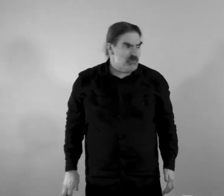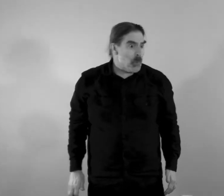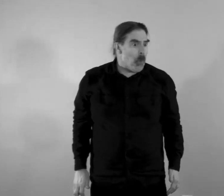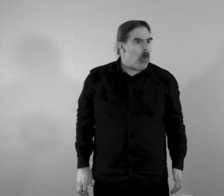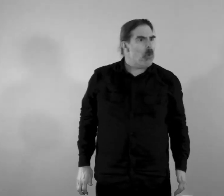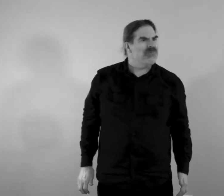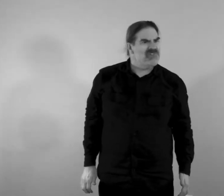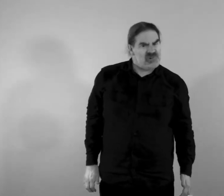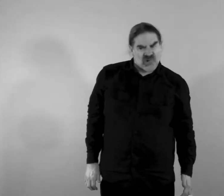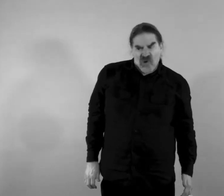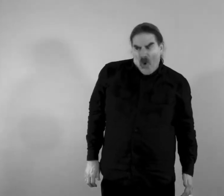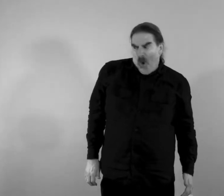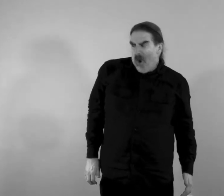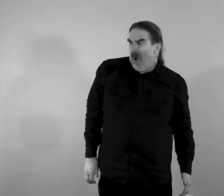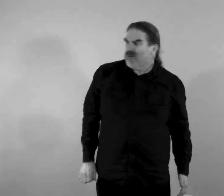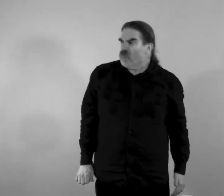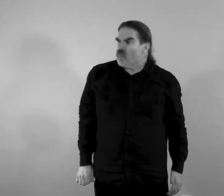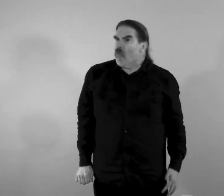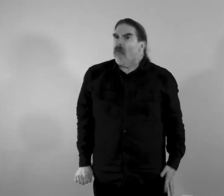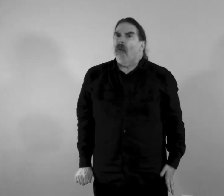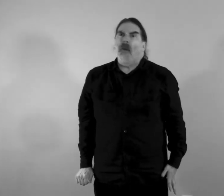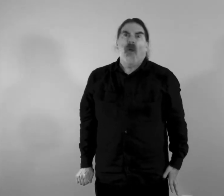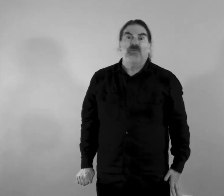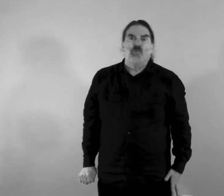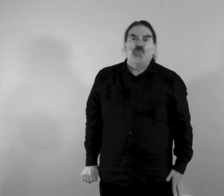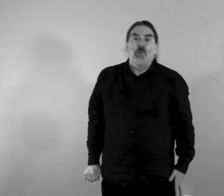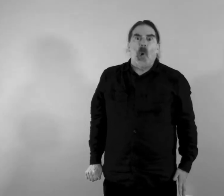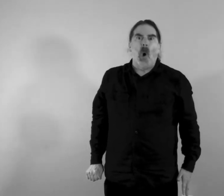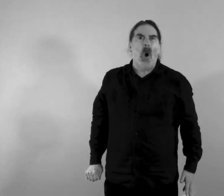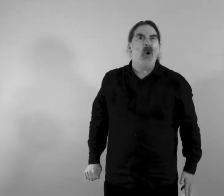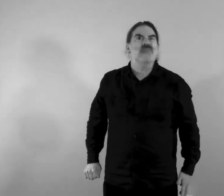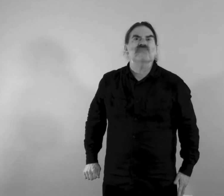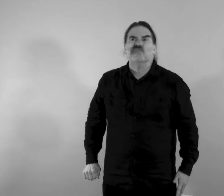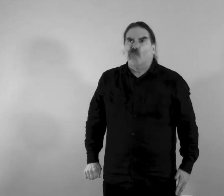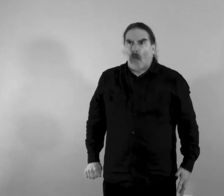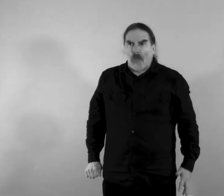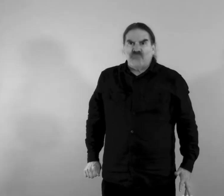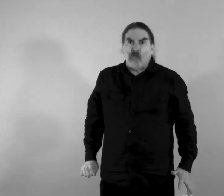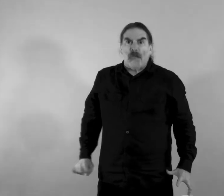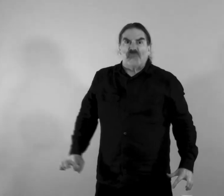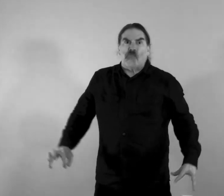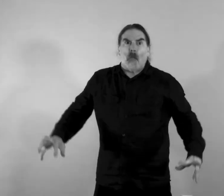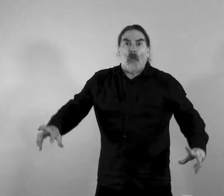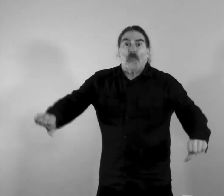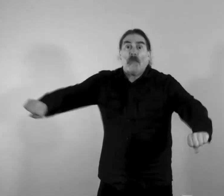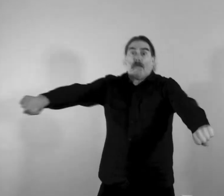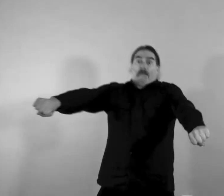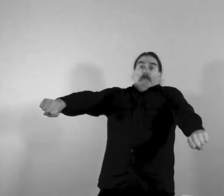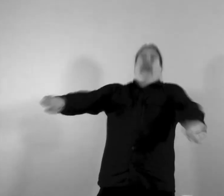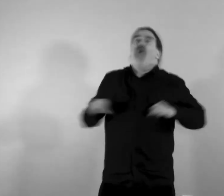Condenses it. Into a bullet.